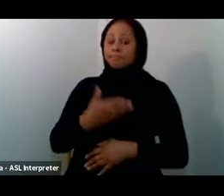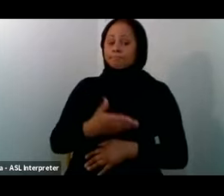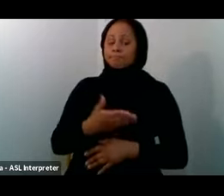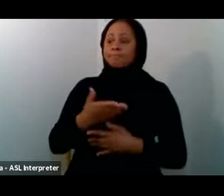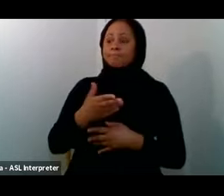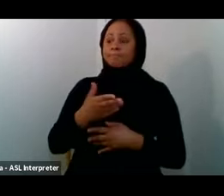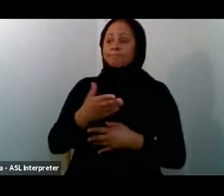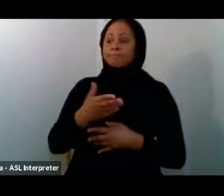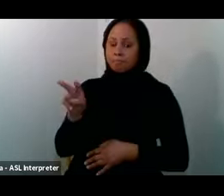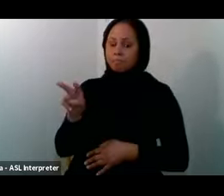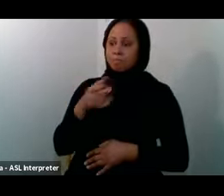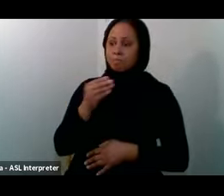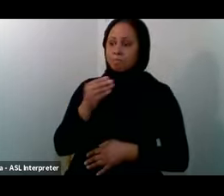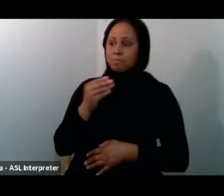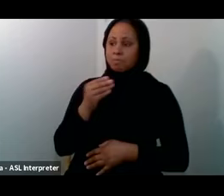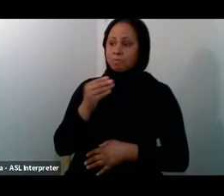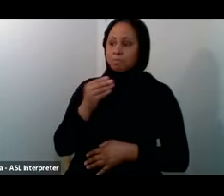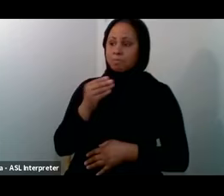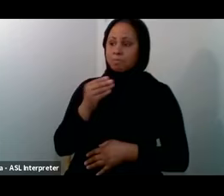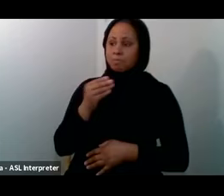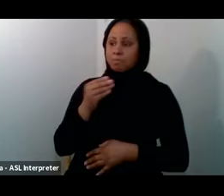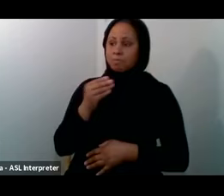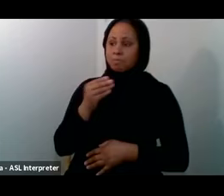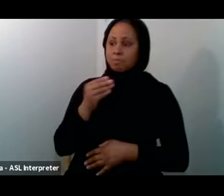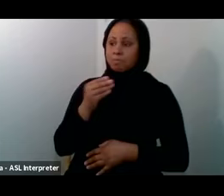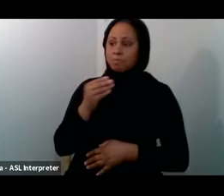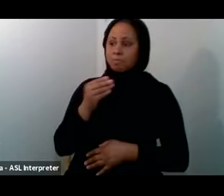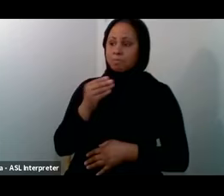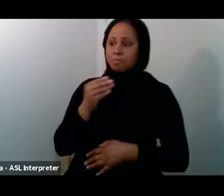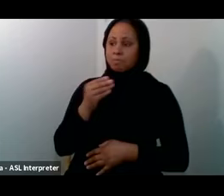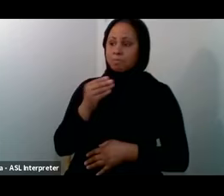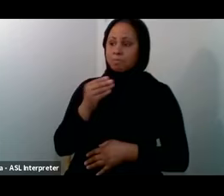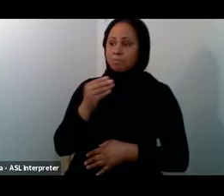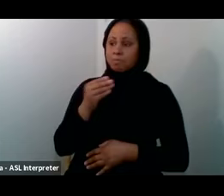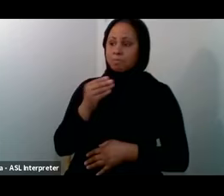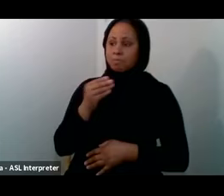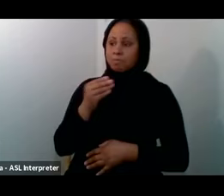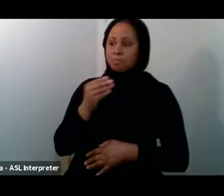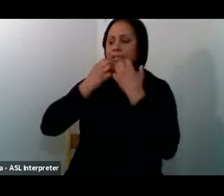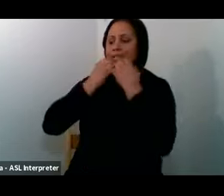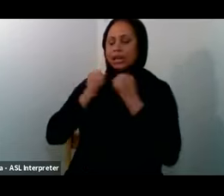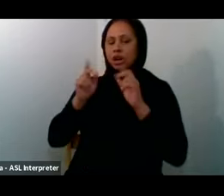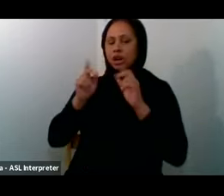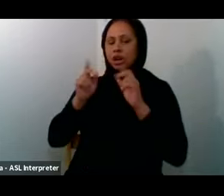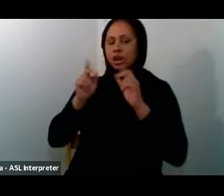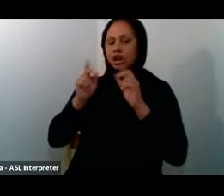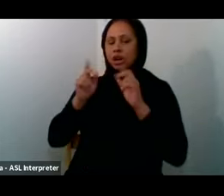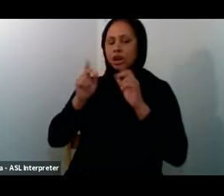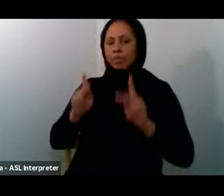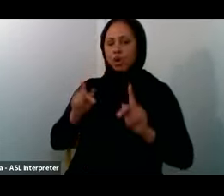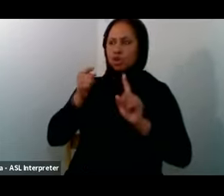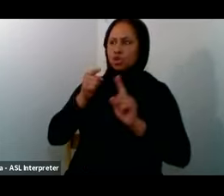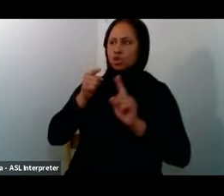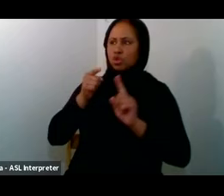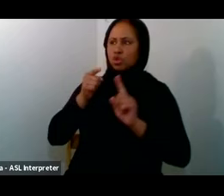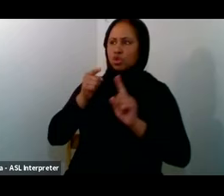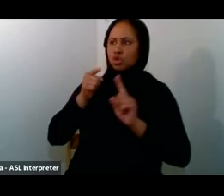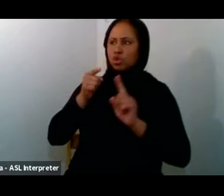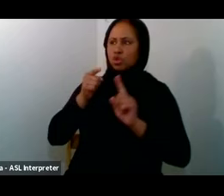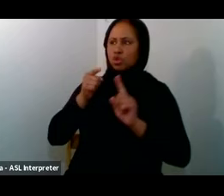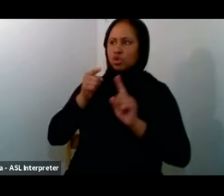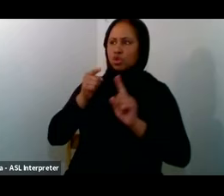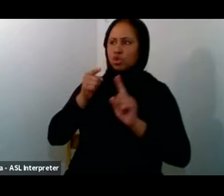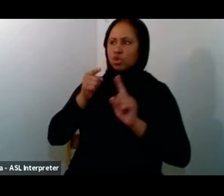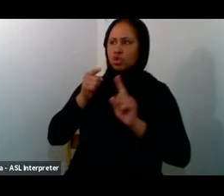And the Prophet Sallallahu alayhi wa sallam Says That the dearest person To Allah Subhanahu wa ta'ala Is the one That brings the most